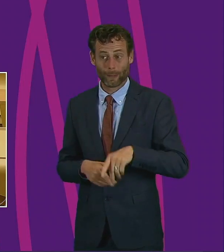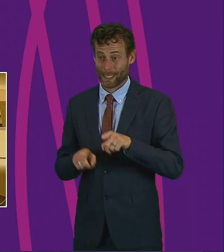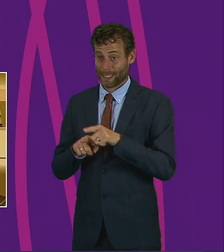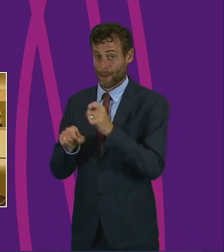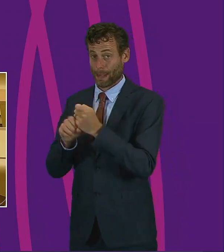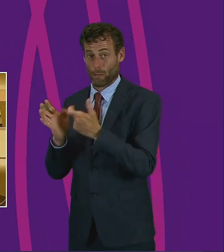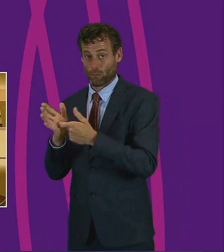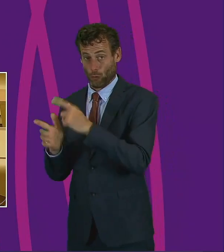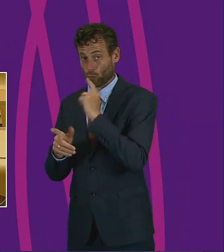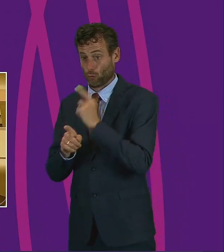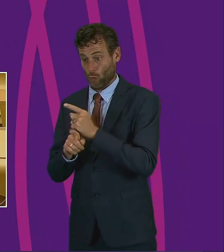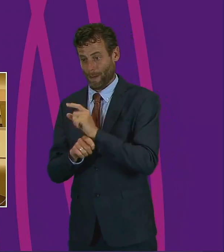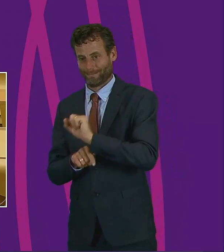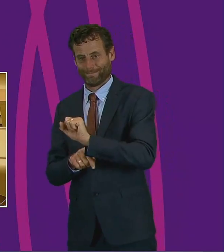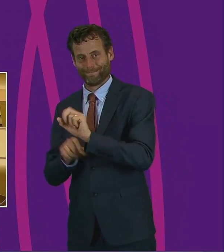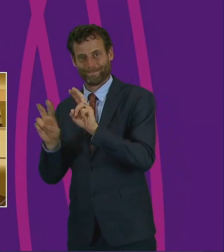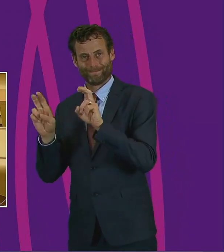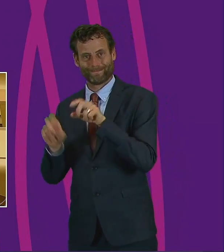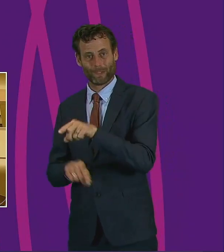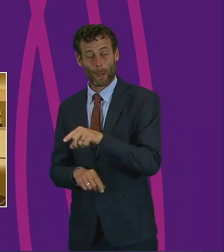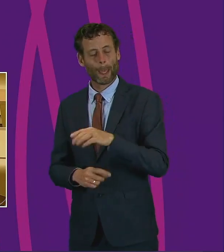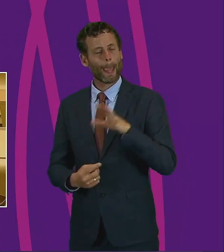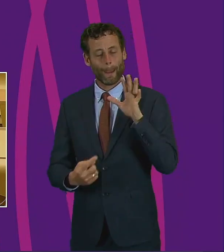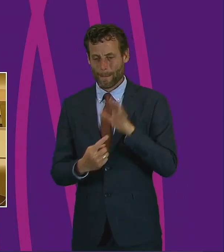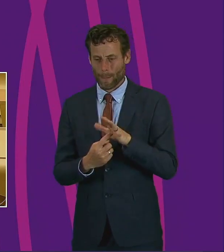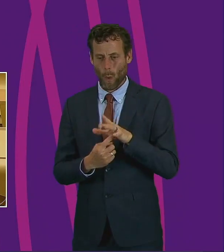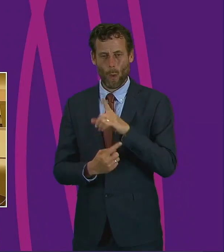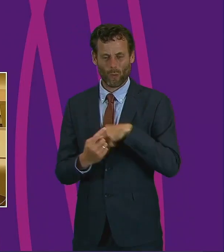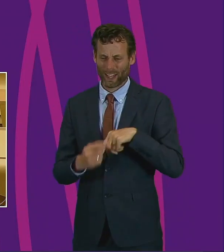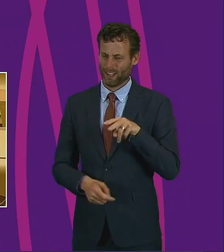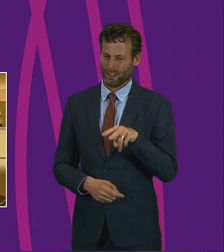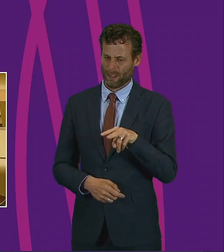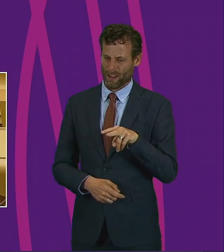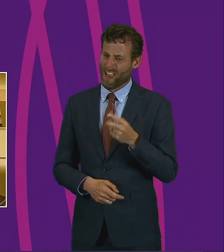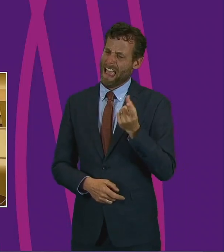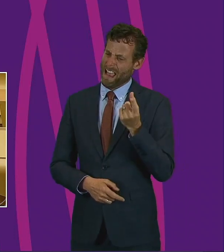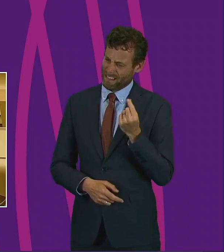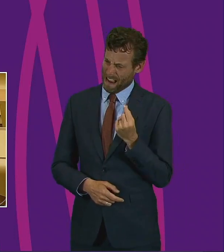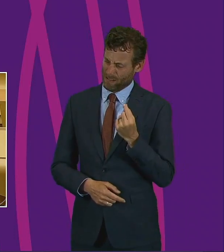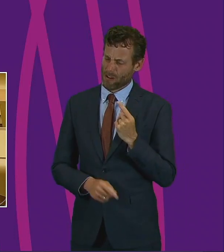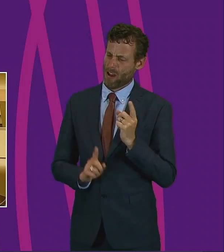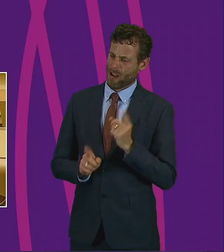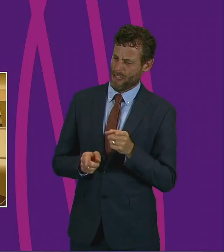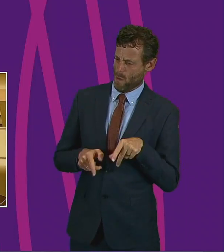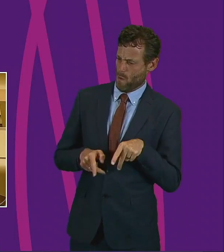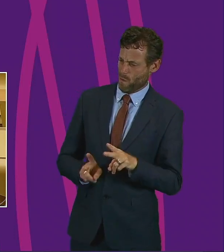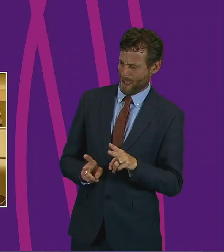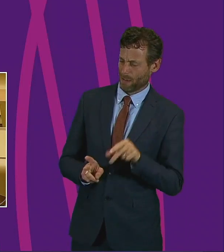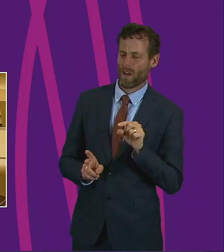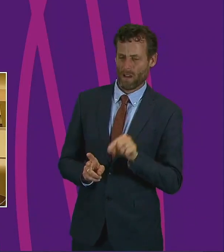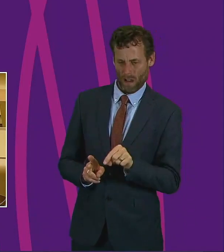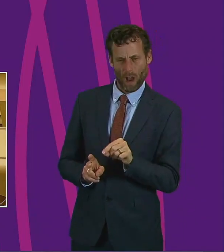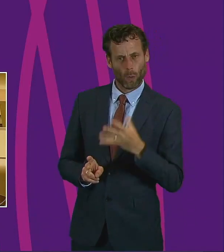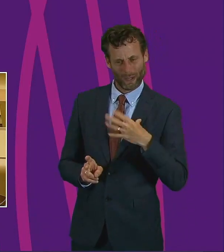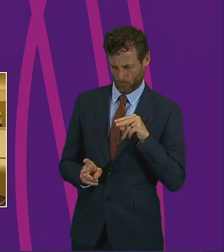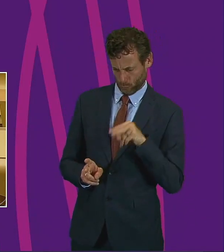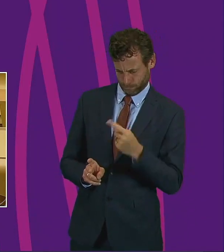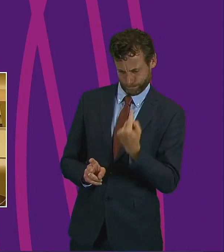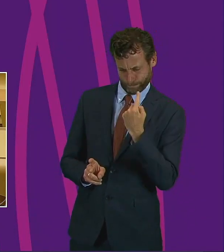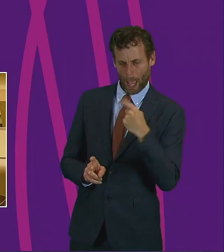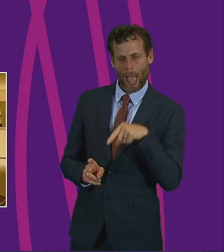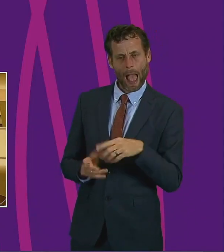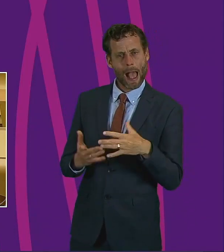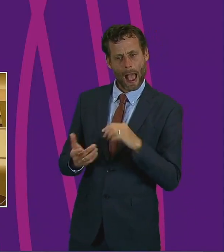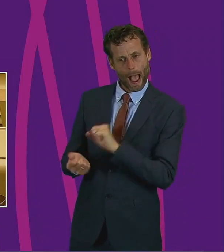absolutely important that we learn the lessons from this. And Gail Ross is a prime example of how this can work in